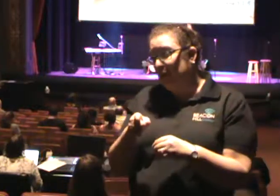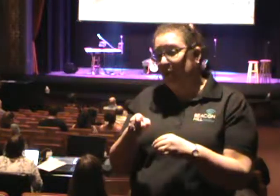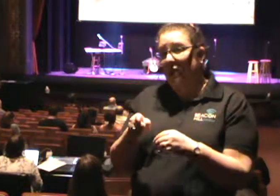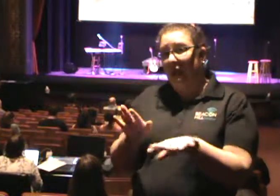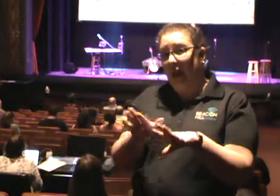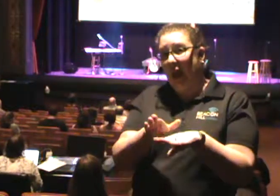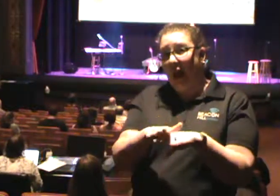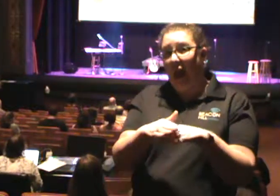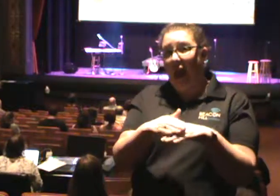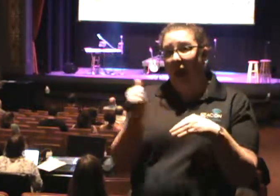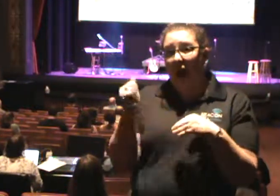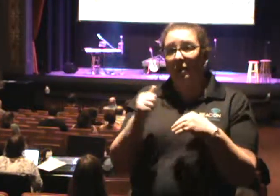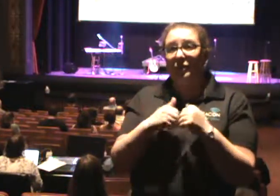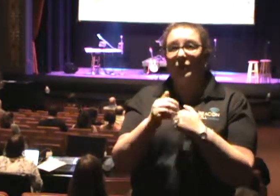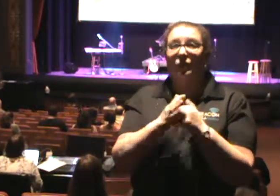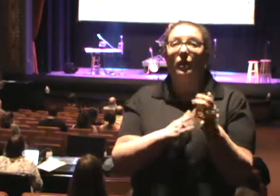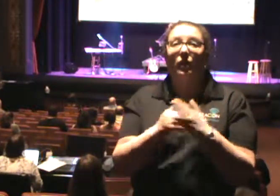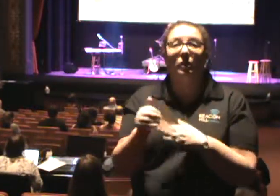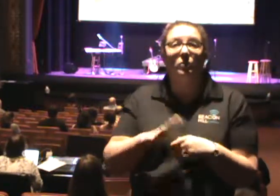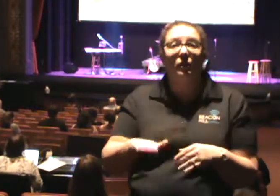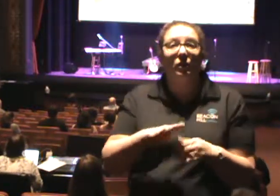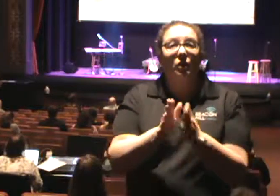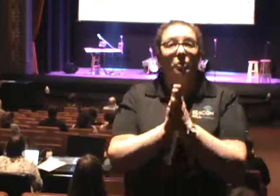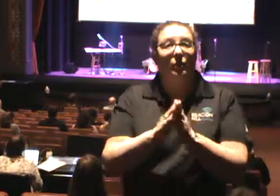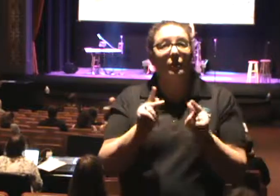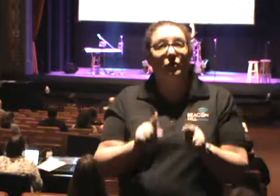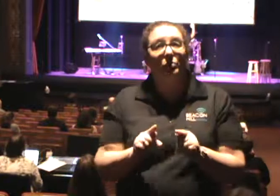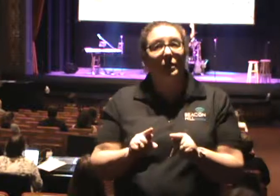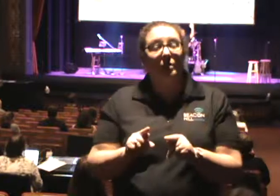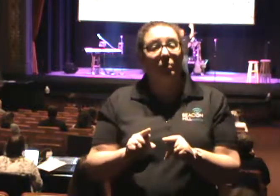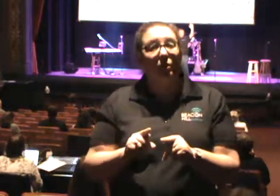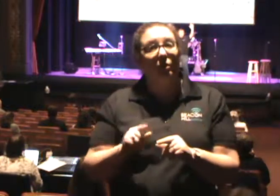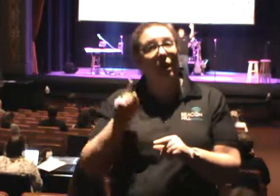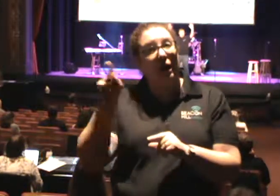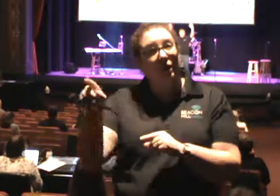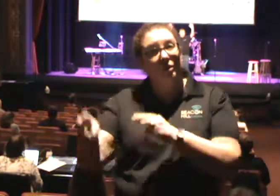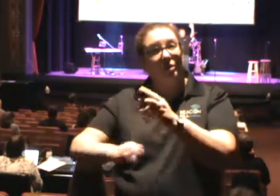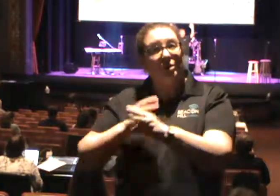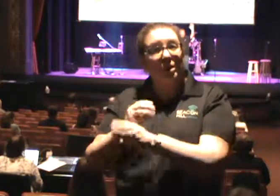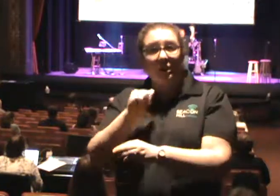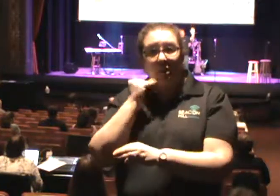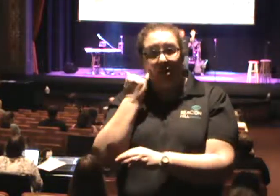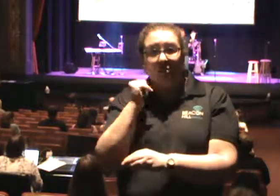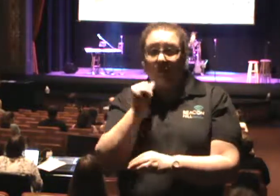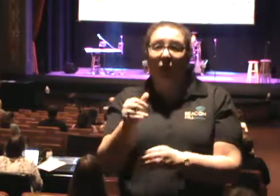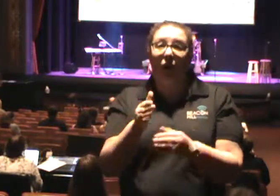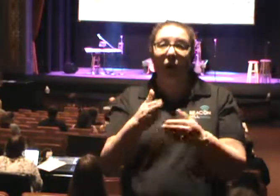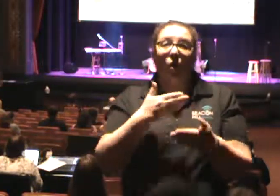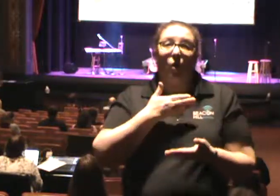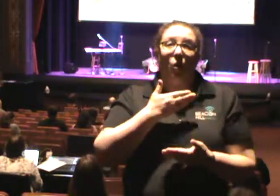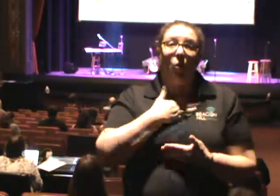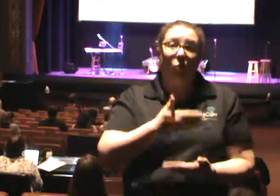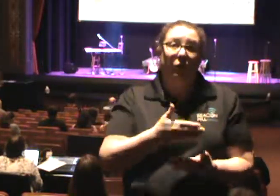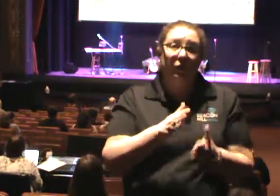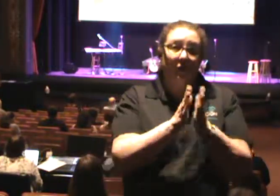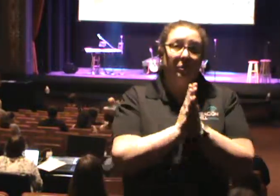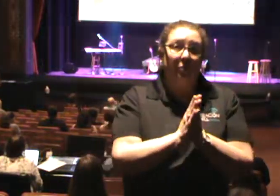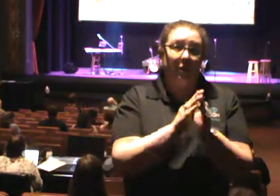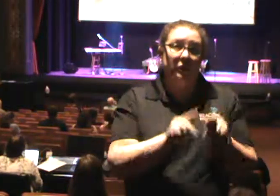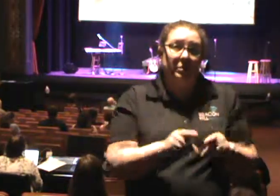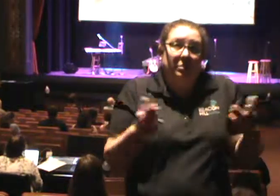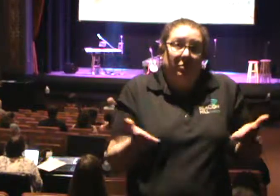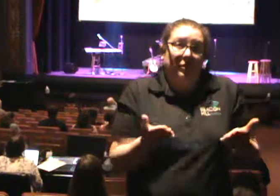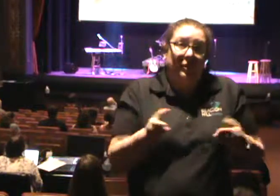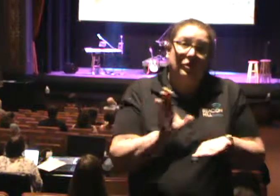zone to pray with people out of this lost and broken world if you're not willing to get out of your comfort zone to pray with people right here inside the church.